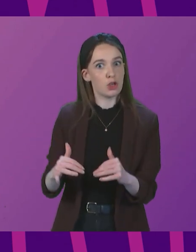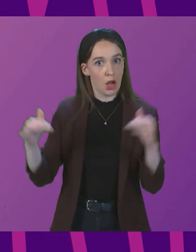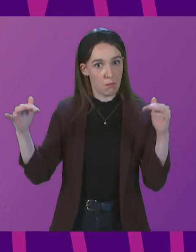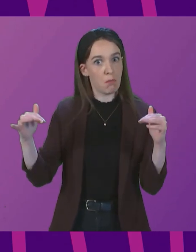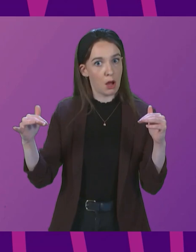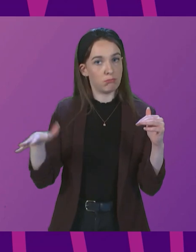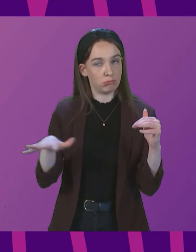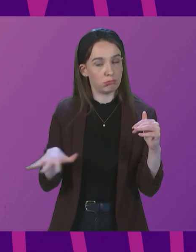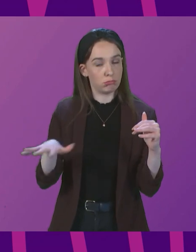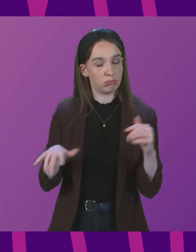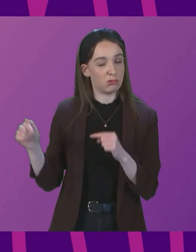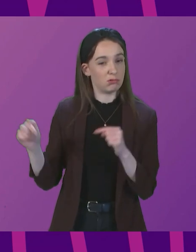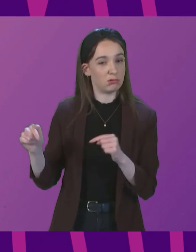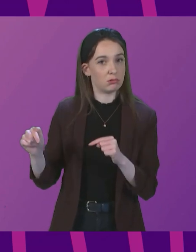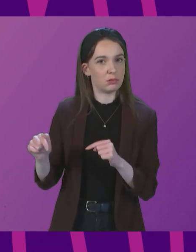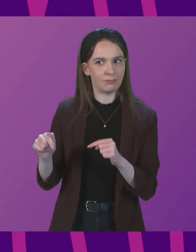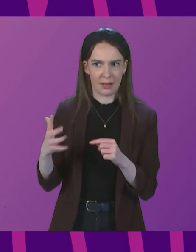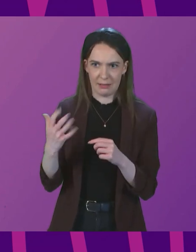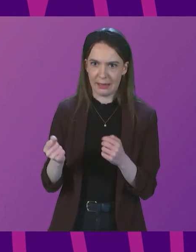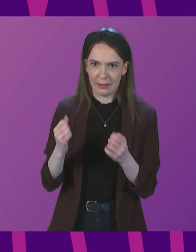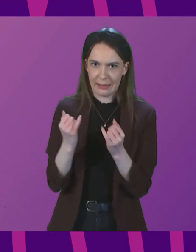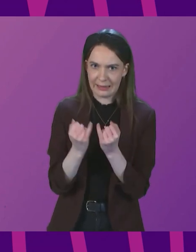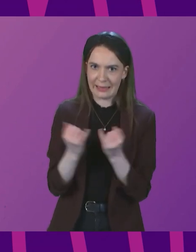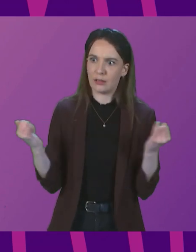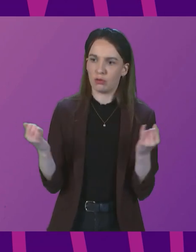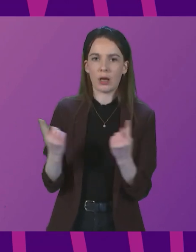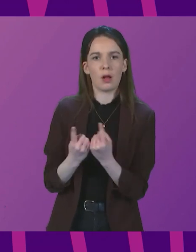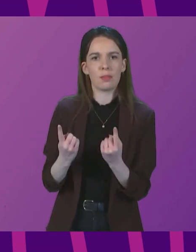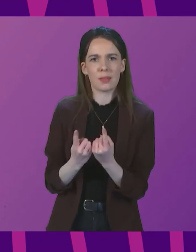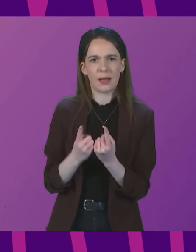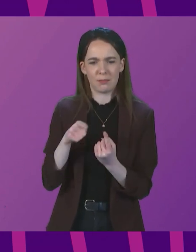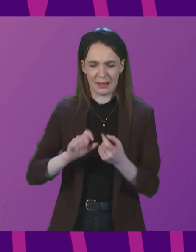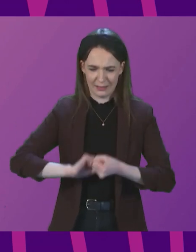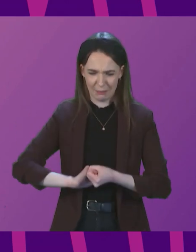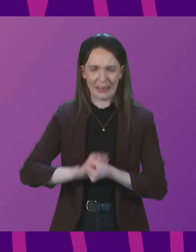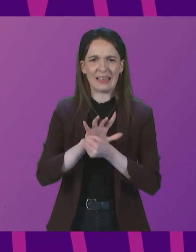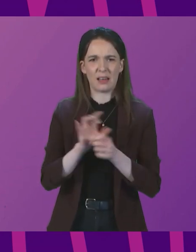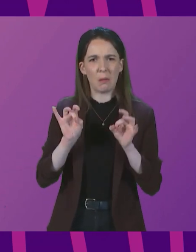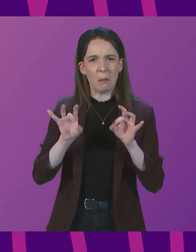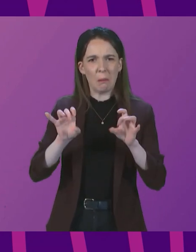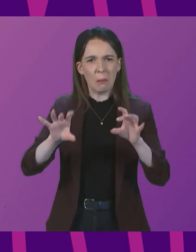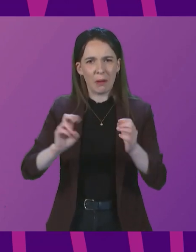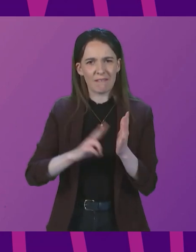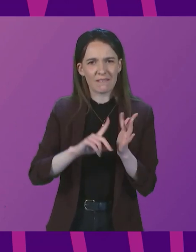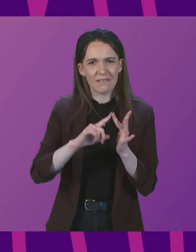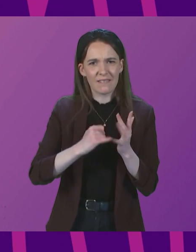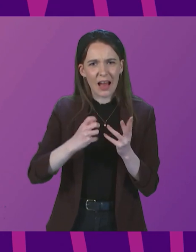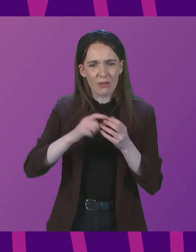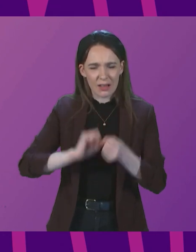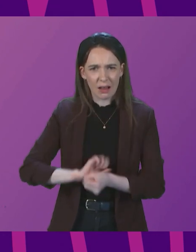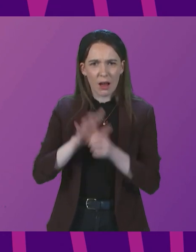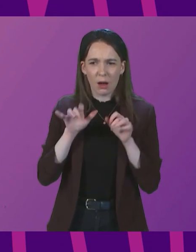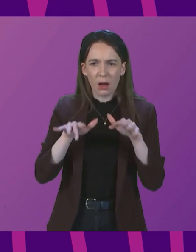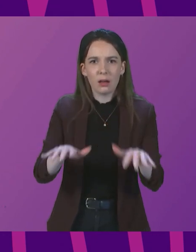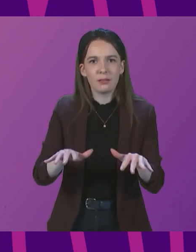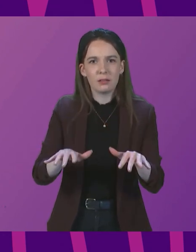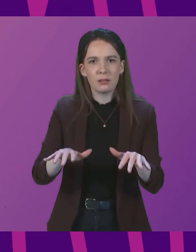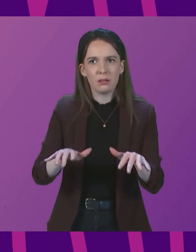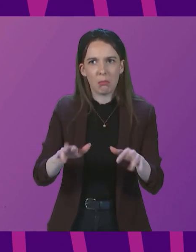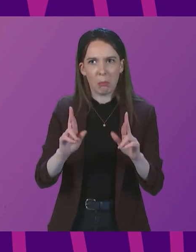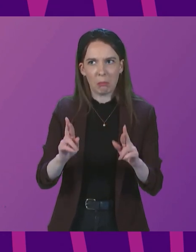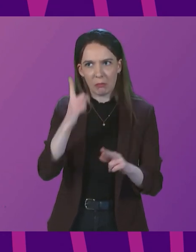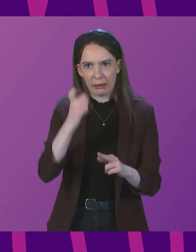we might have disagreements here, but we're dealing with a pandemic of an infectious virus, and perhaps we could try to deal with these issues in a more